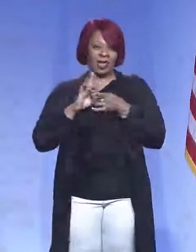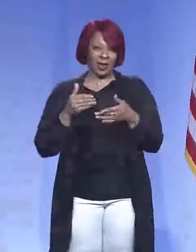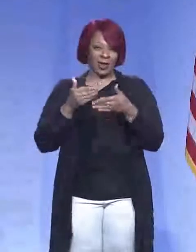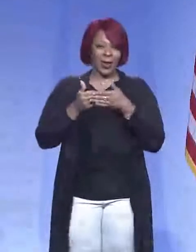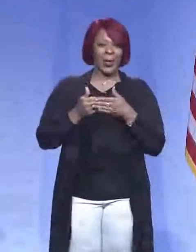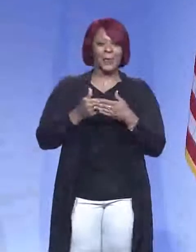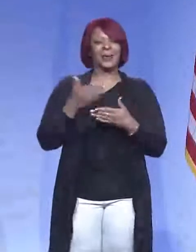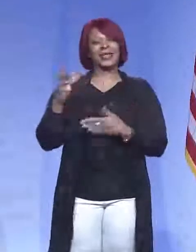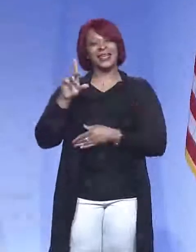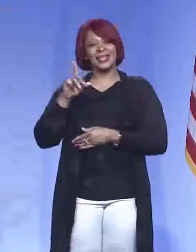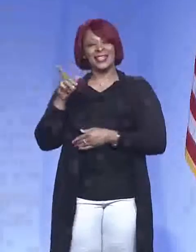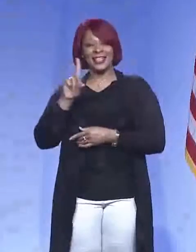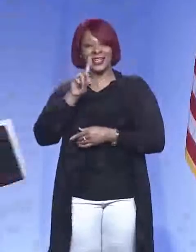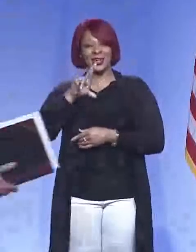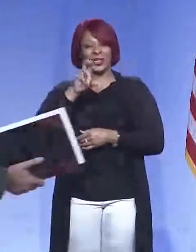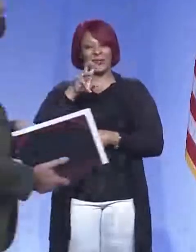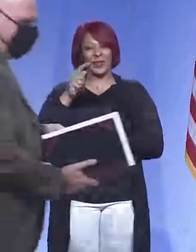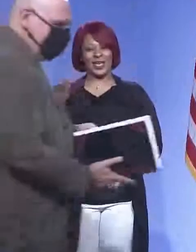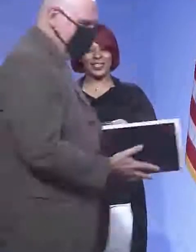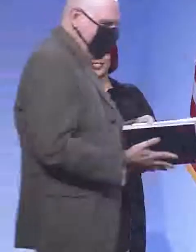So it'll be the Sweat show today. Dr. Sweat.